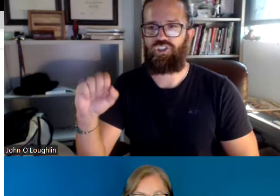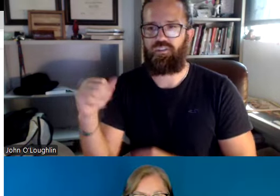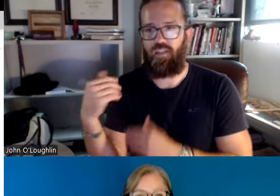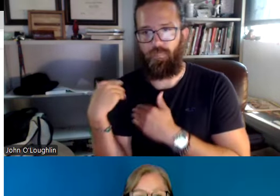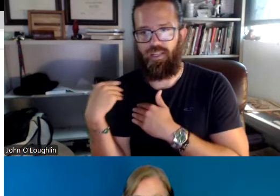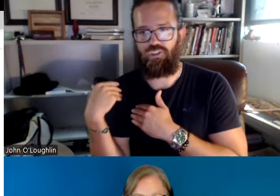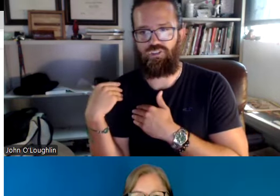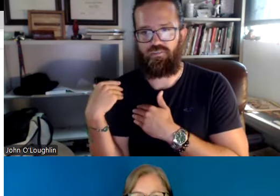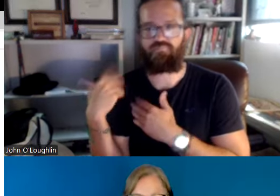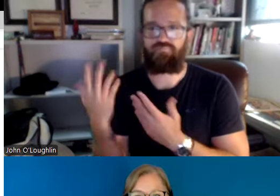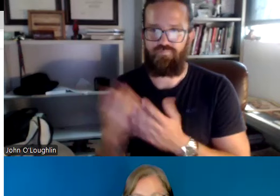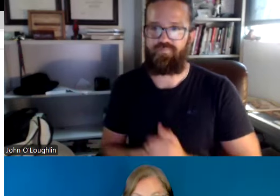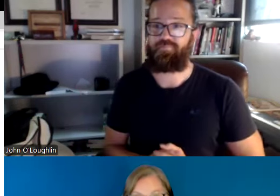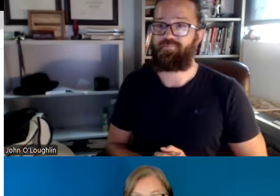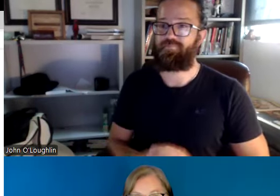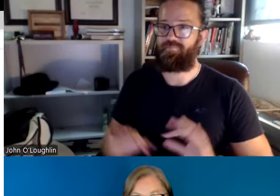obligations.